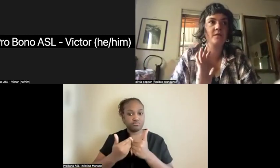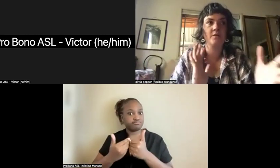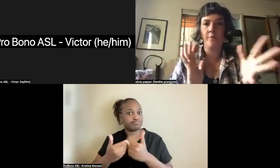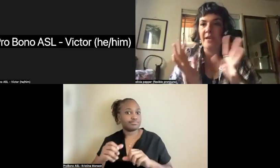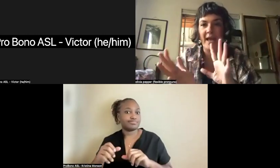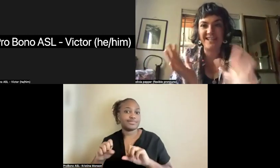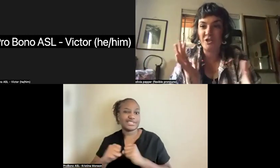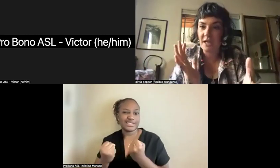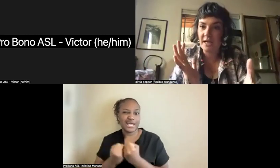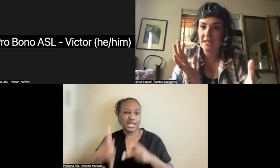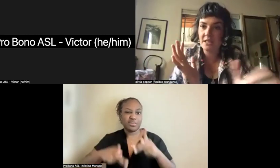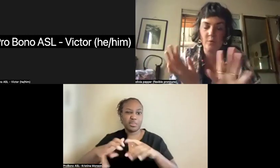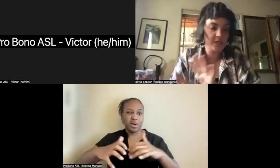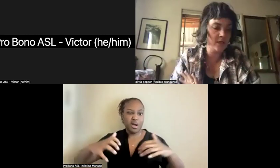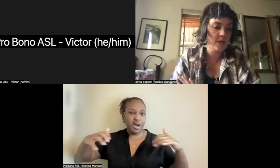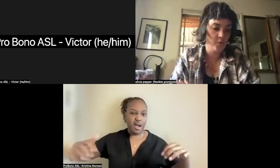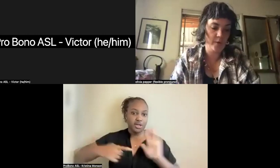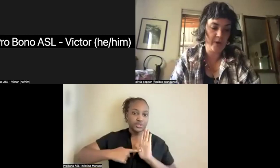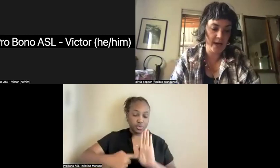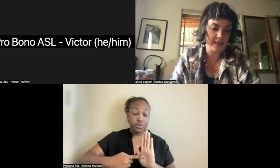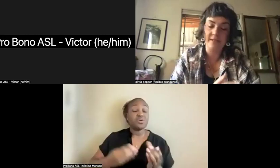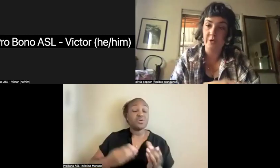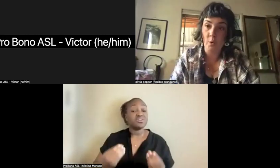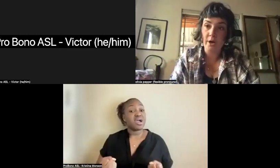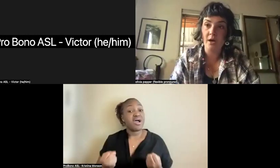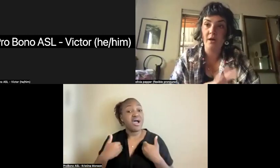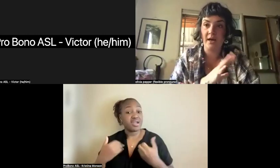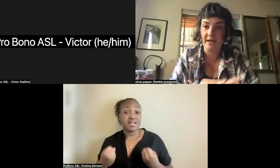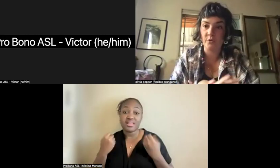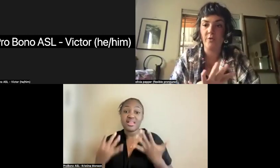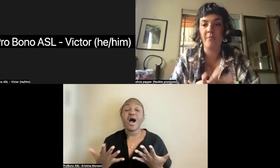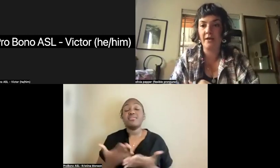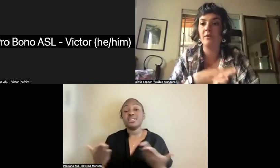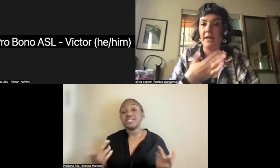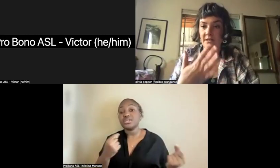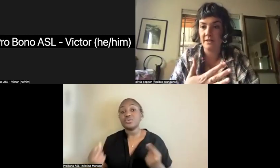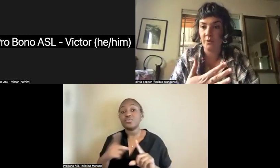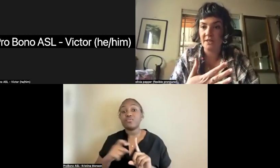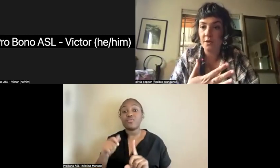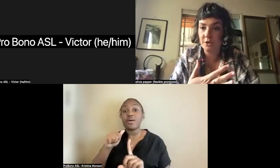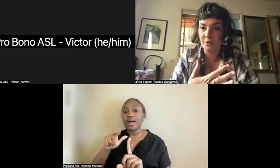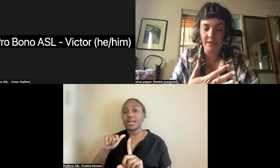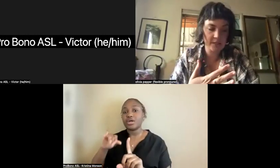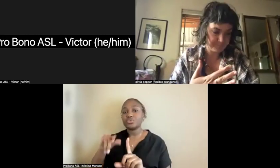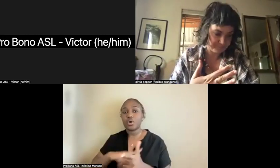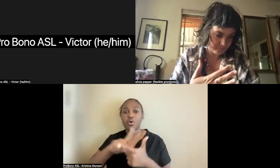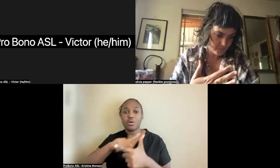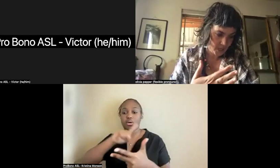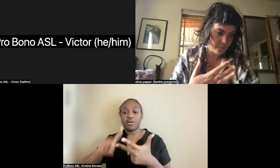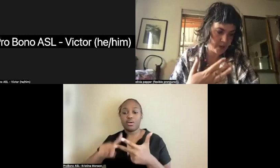things, there are many exercises that were done by Leonora, Alejandro, Michael, and Leonora's other students.